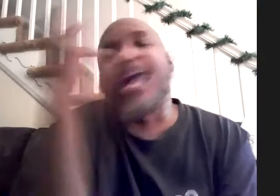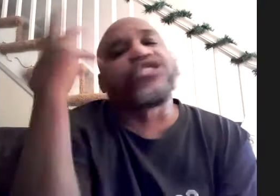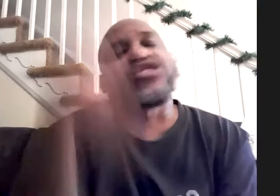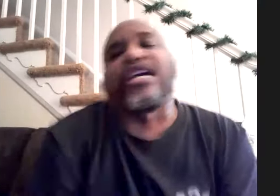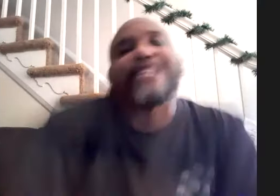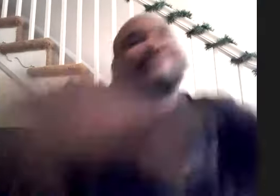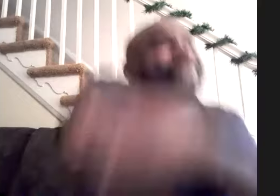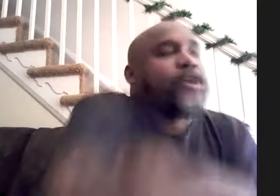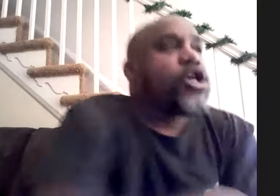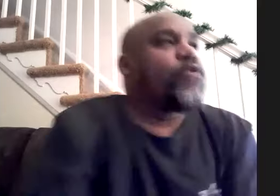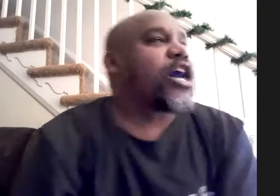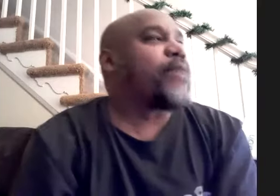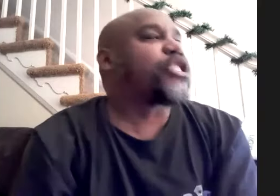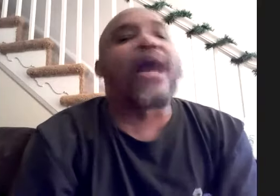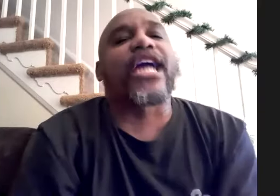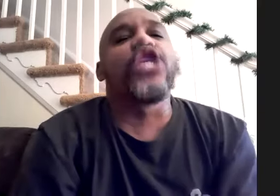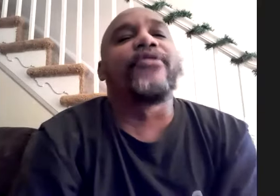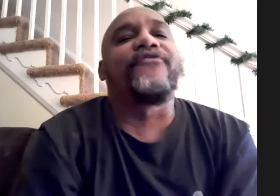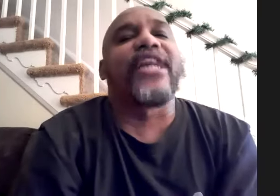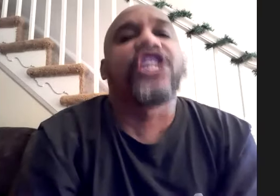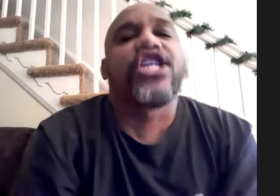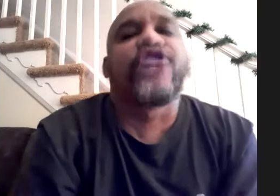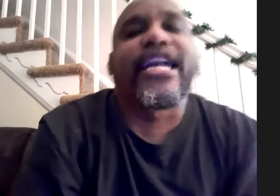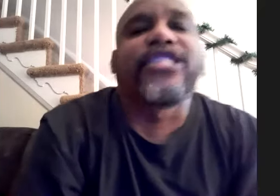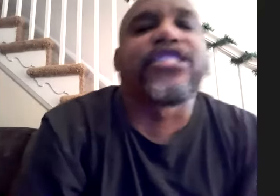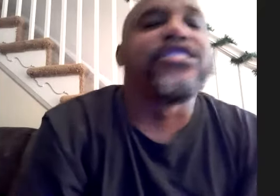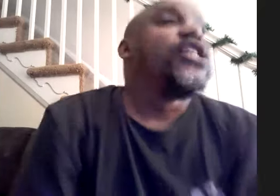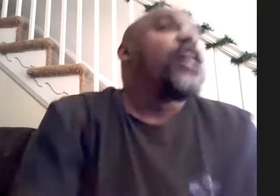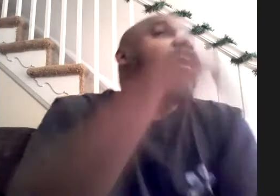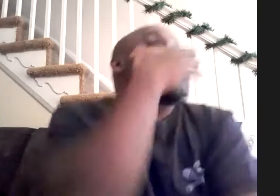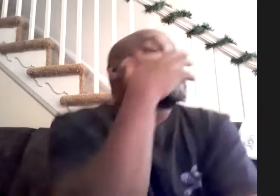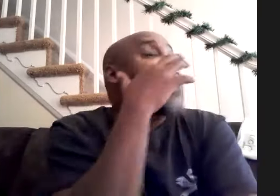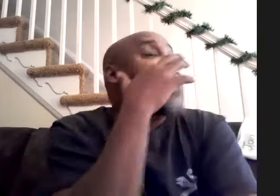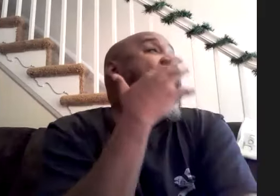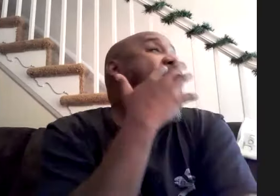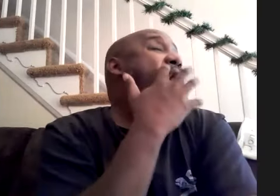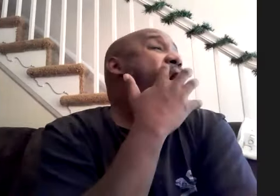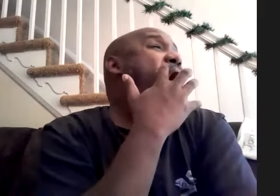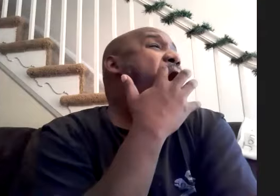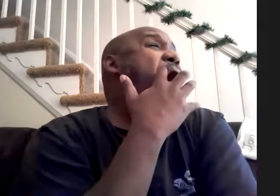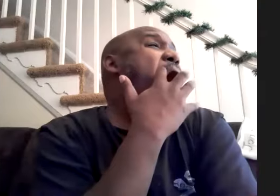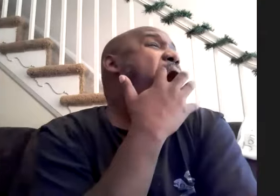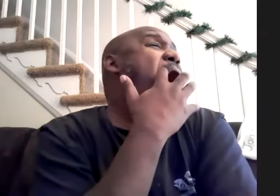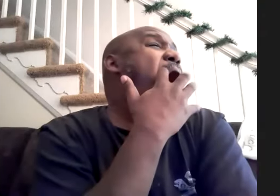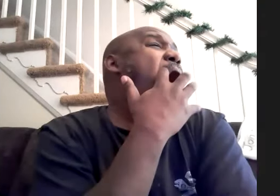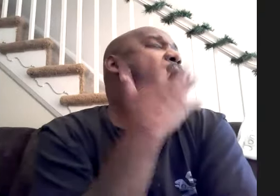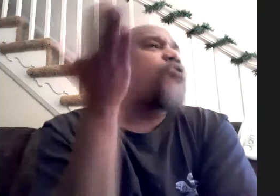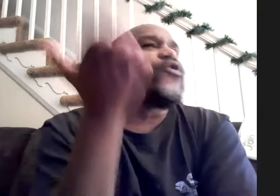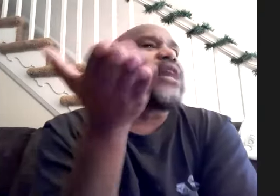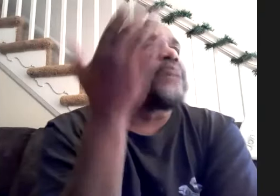it does we'll talk about smacking you over the face and getting your attention and then uh the reality my